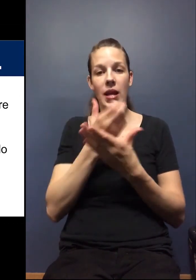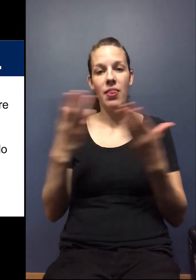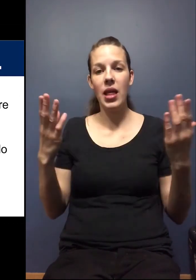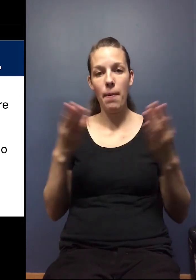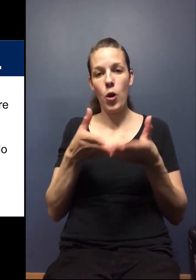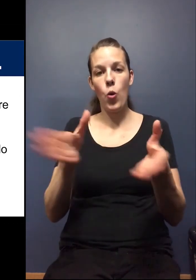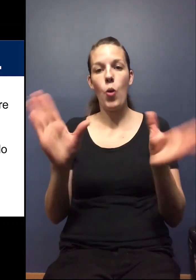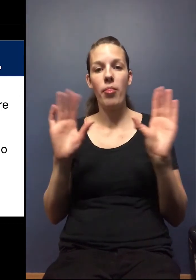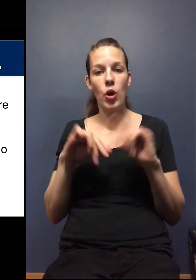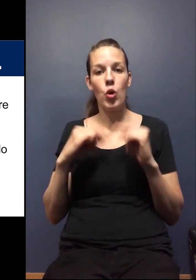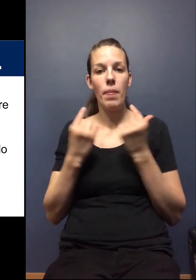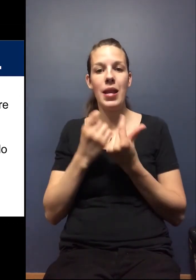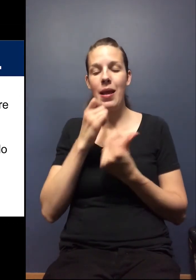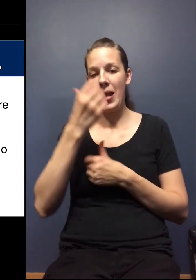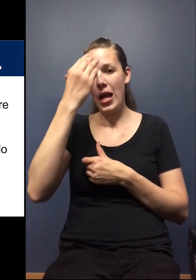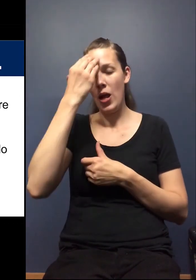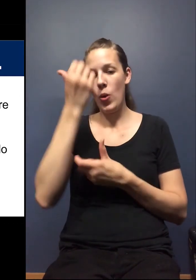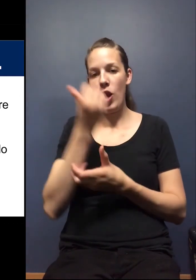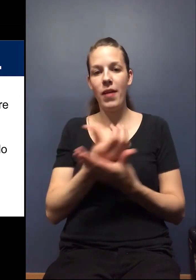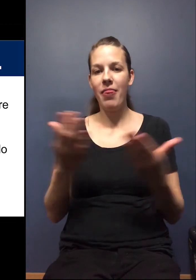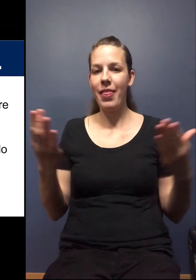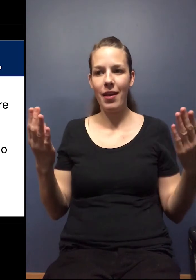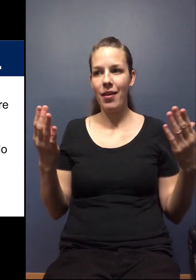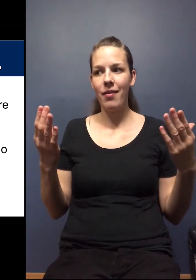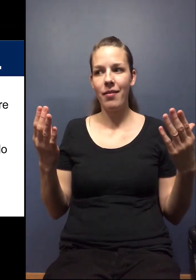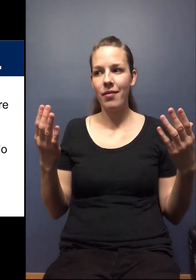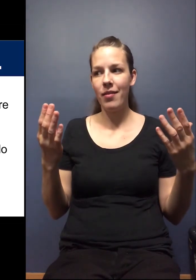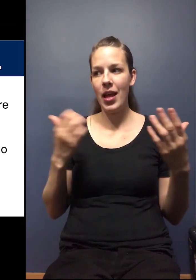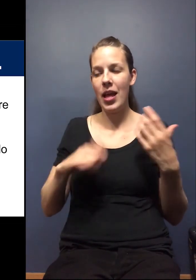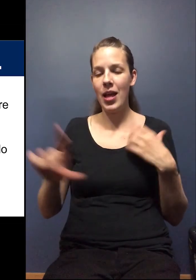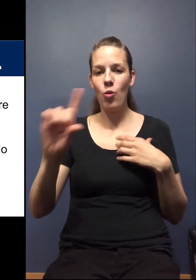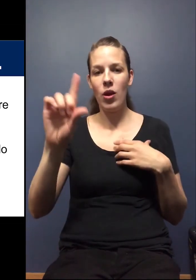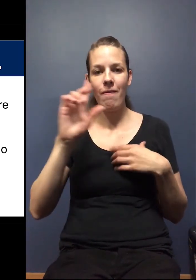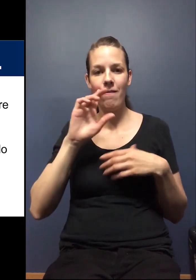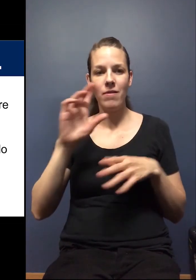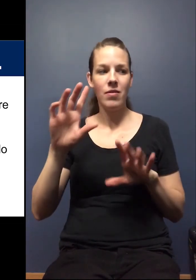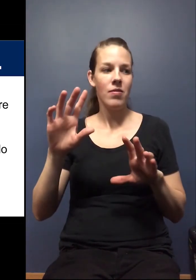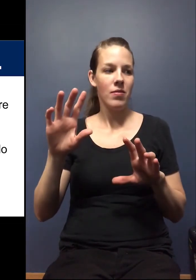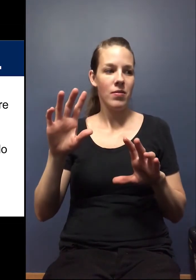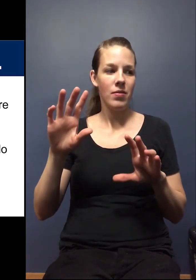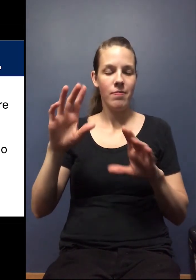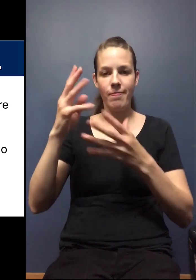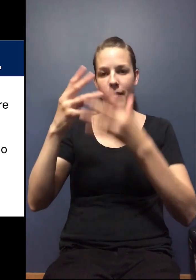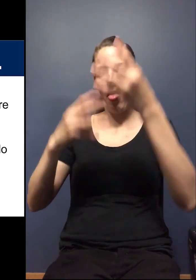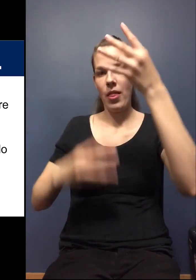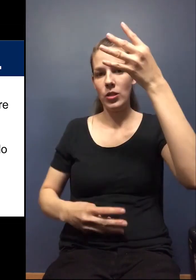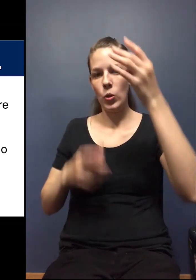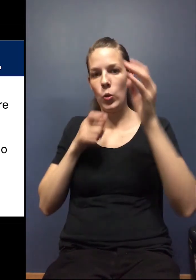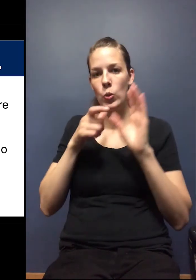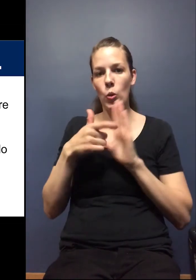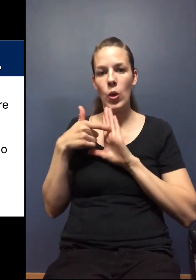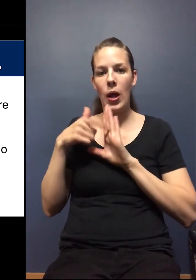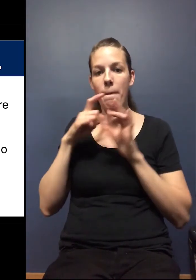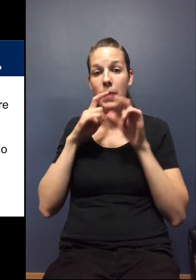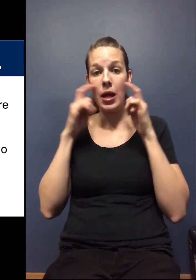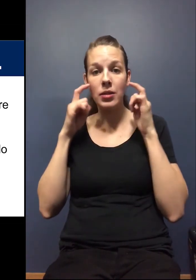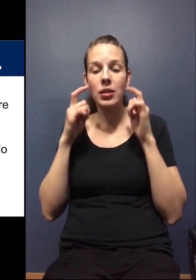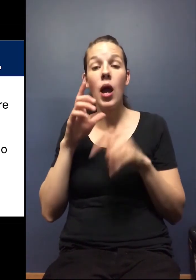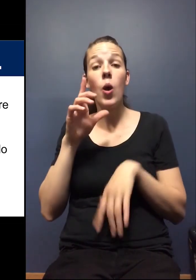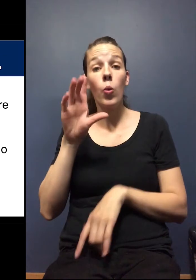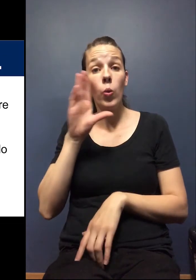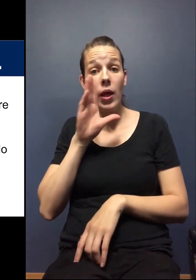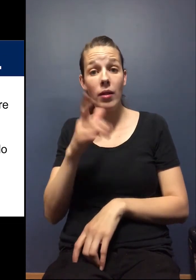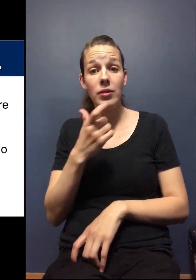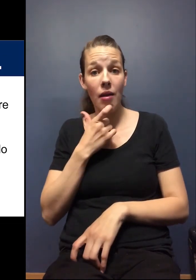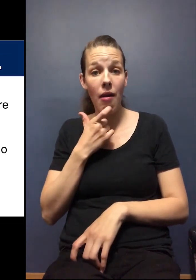it up to the group, but I am not aware of anything that's, anywhere that there's a repository of who's requiring masks. I will say